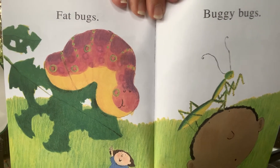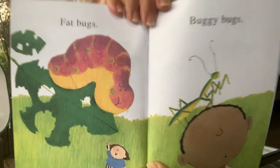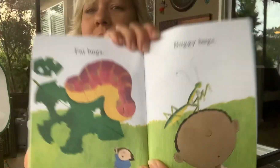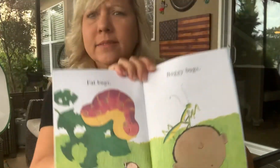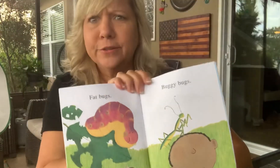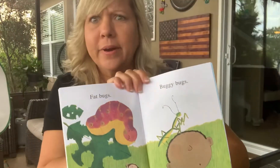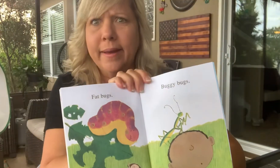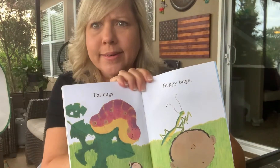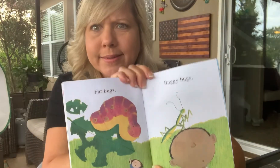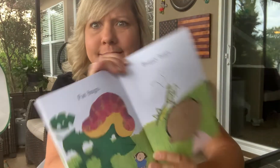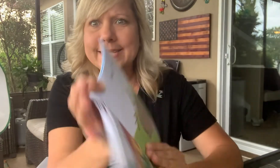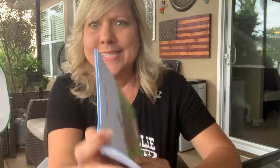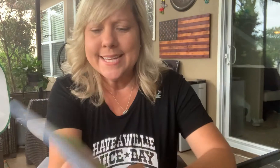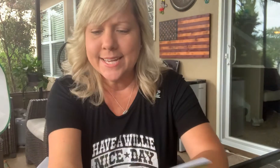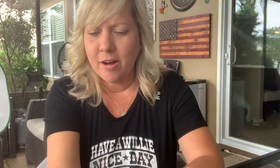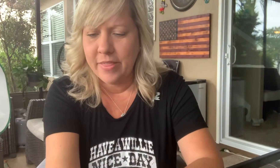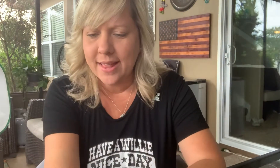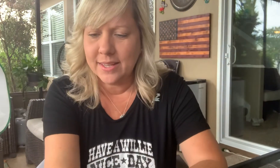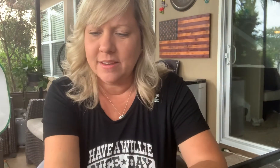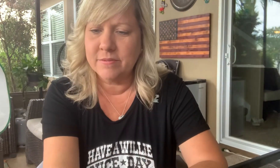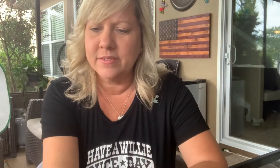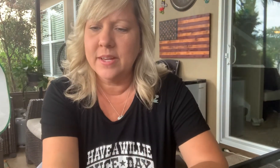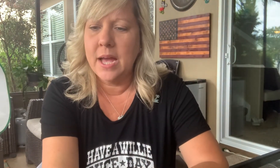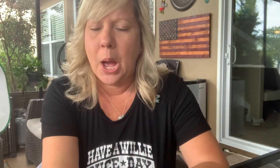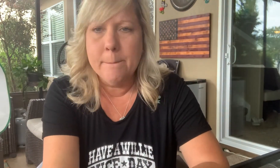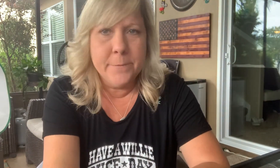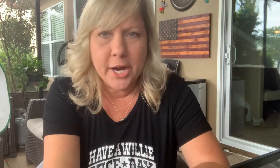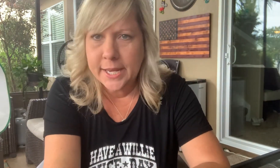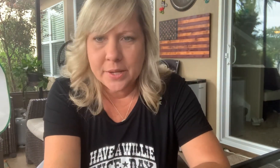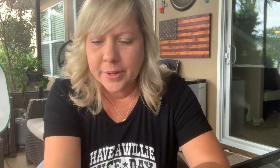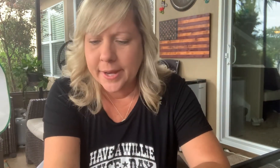You're right. Because he's eating all that leaf. Buggy bugs.